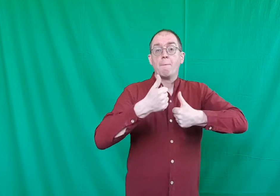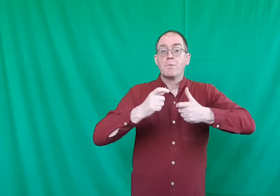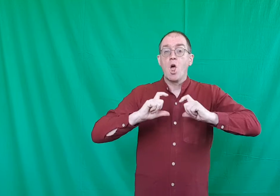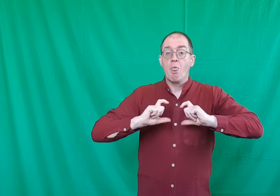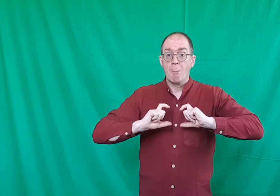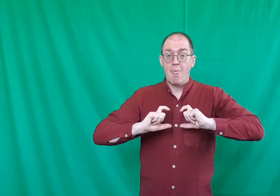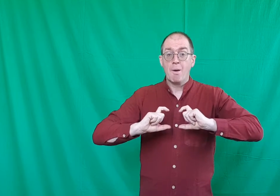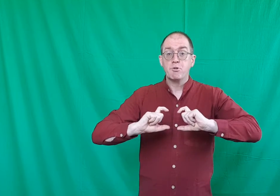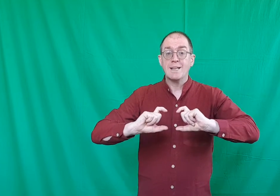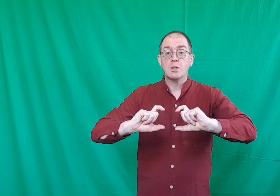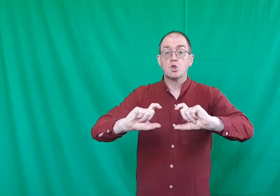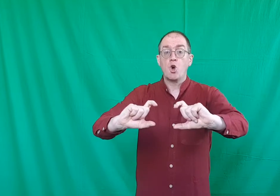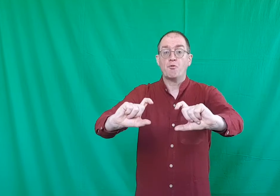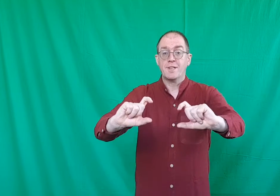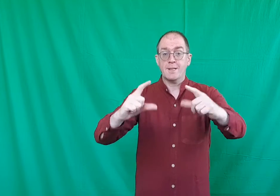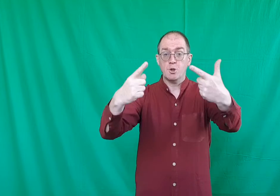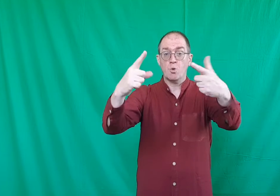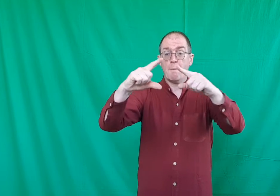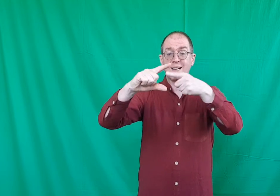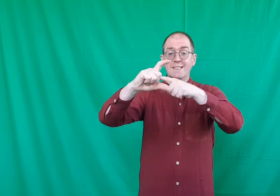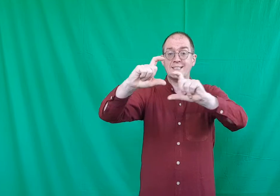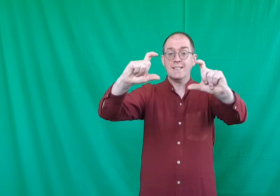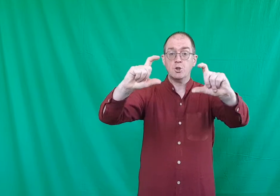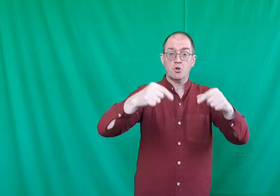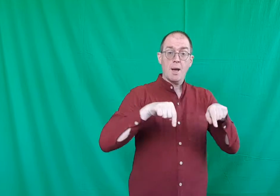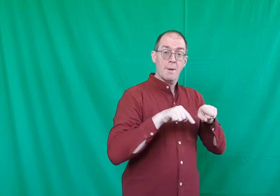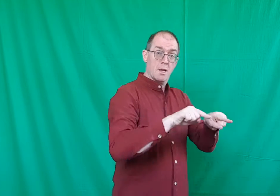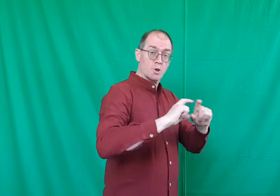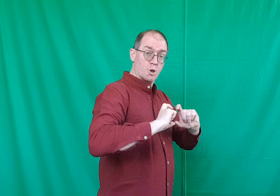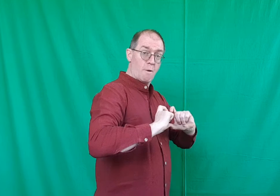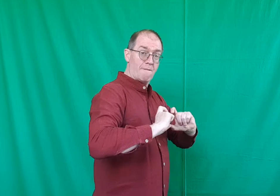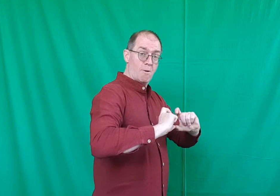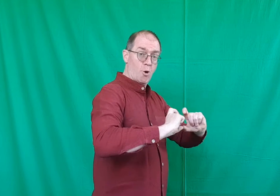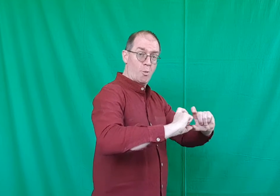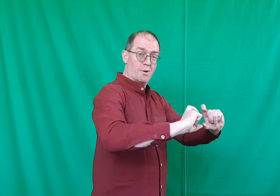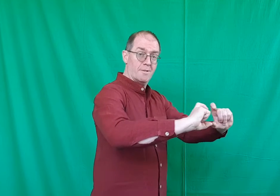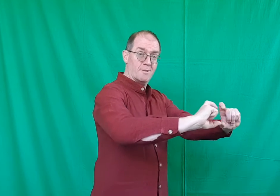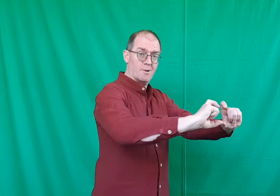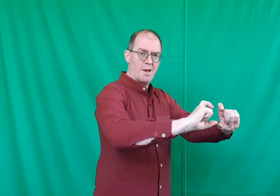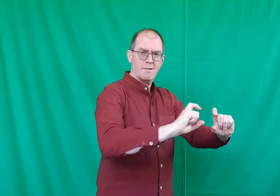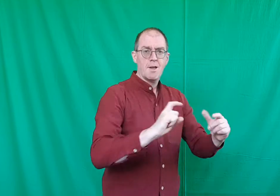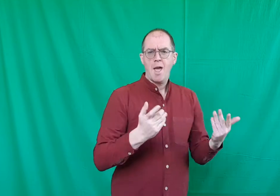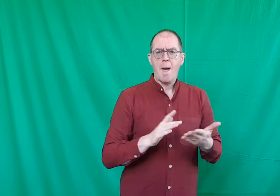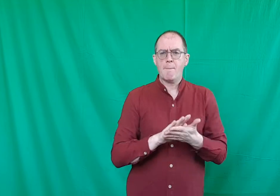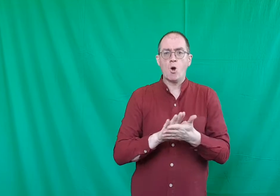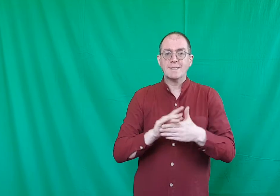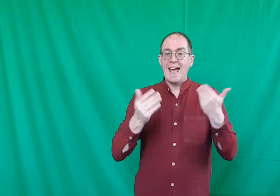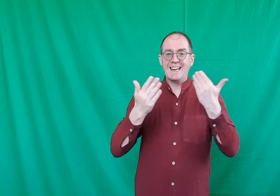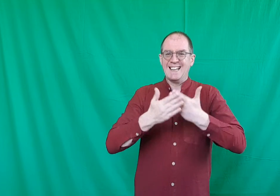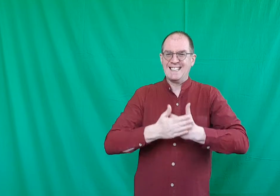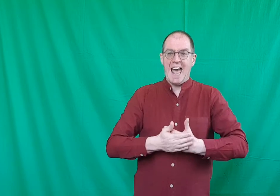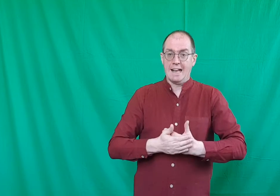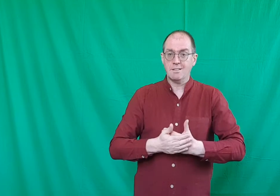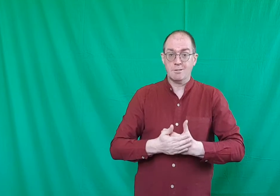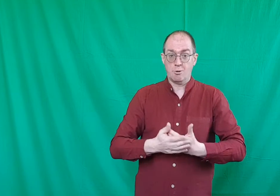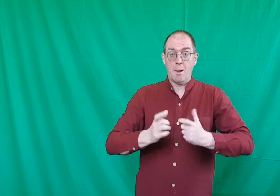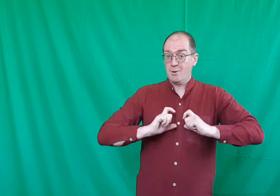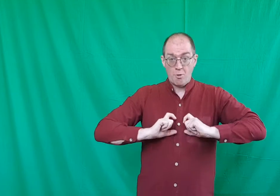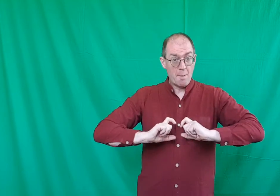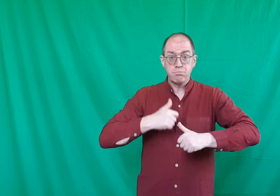Let the praises continue. Make a C-strike to shift forward. Alright? I'm not signing nights. Okay? Because the